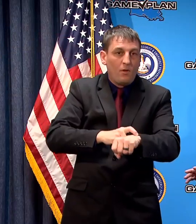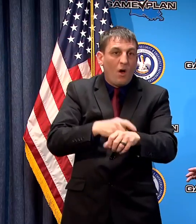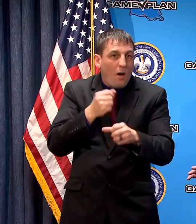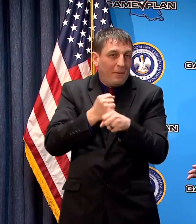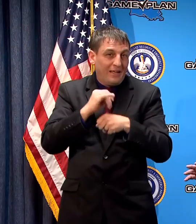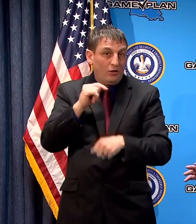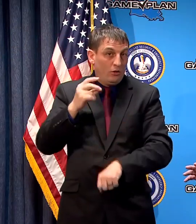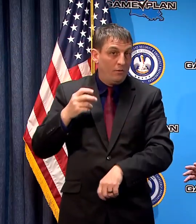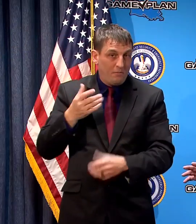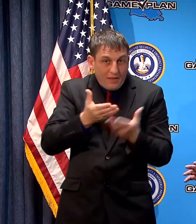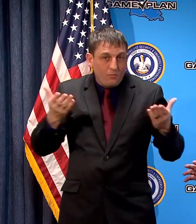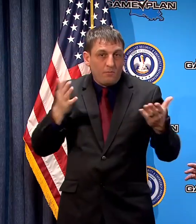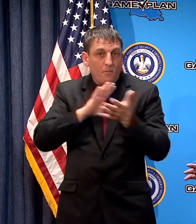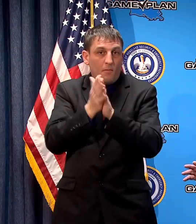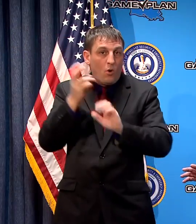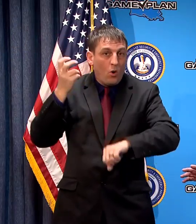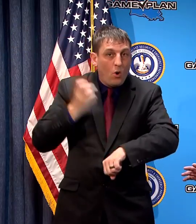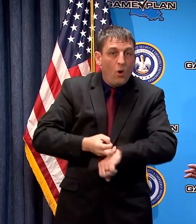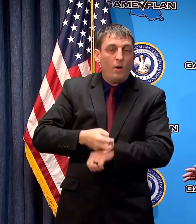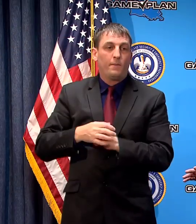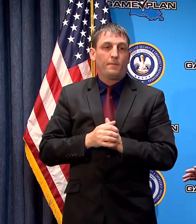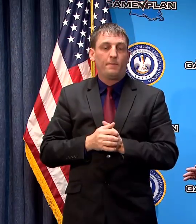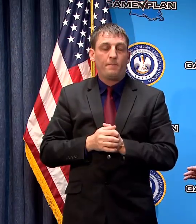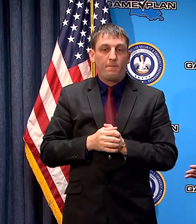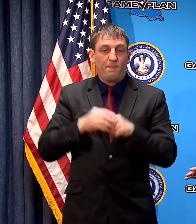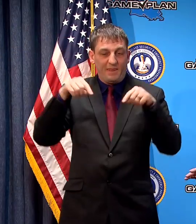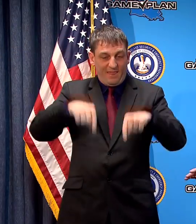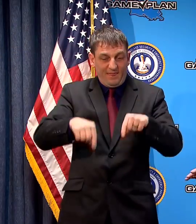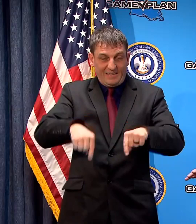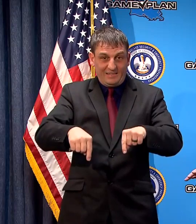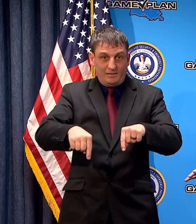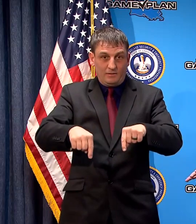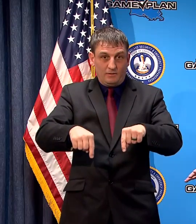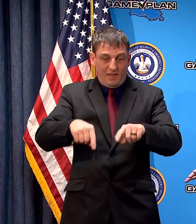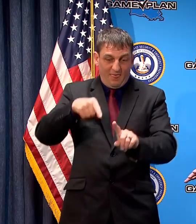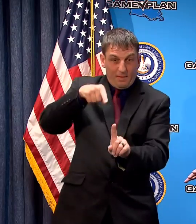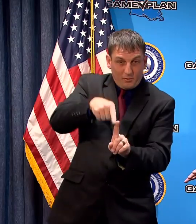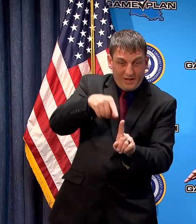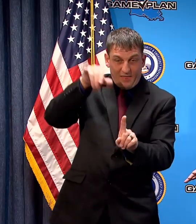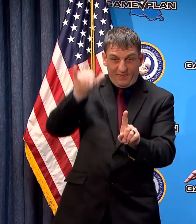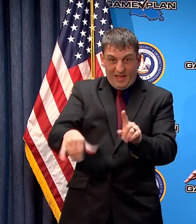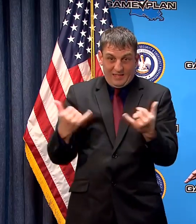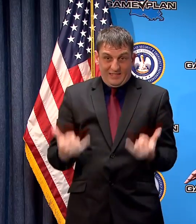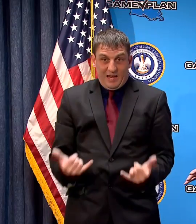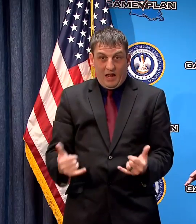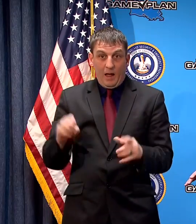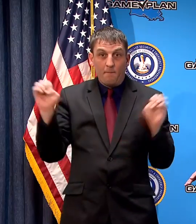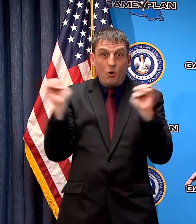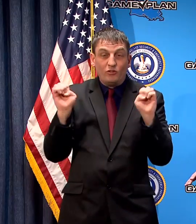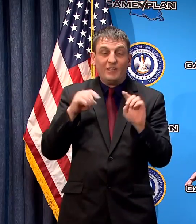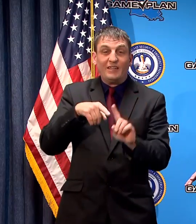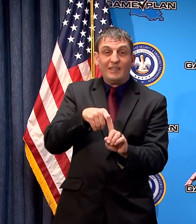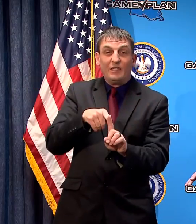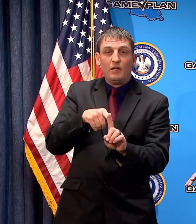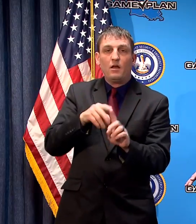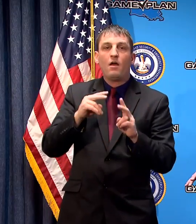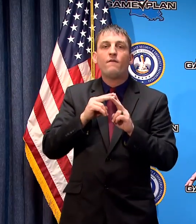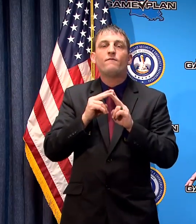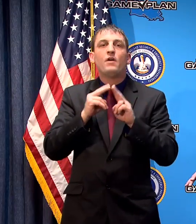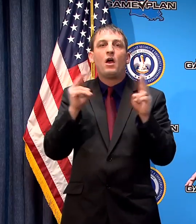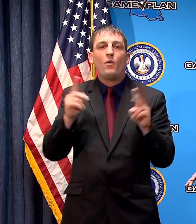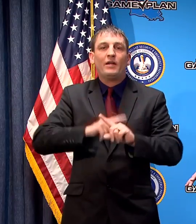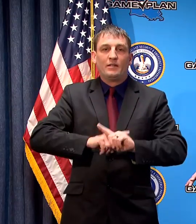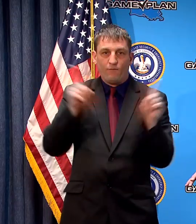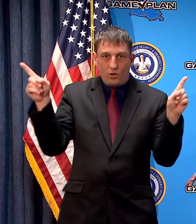makes it very difficult and so this particular emergency is very different and in many